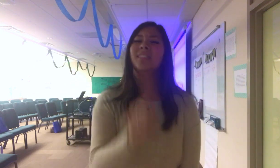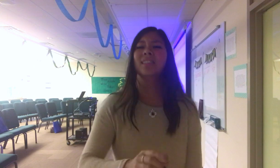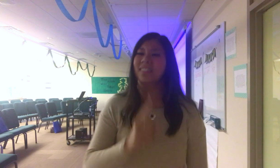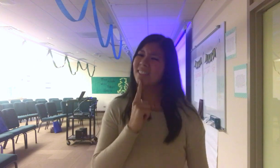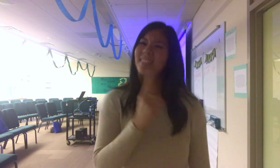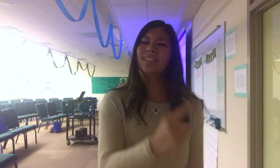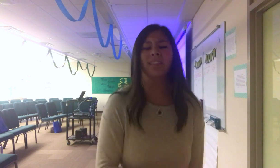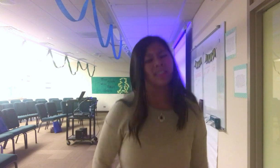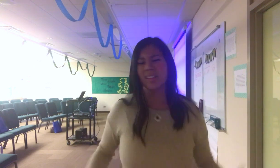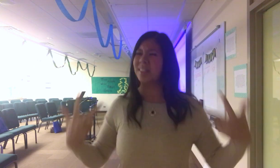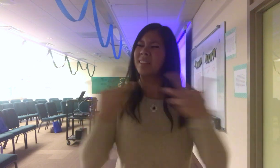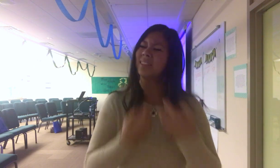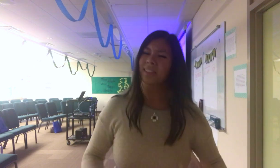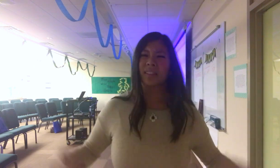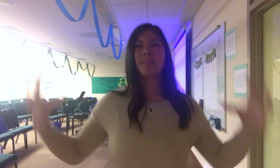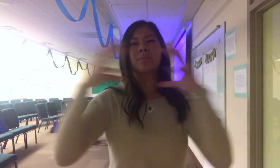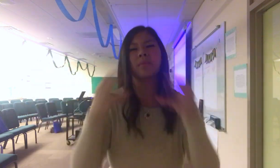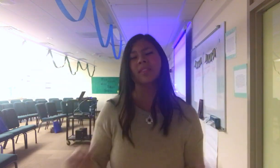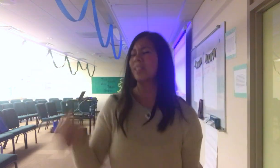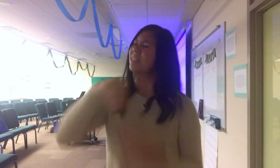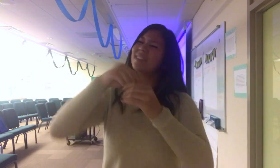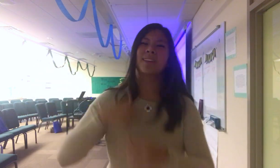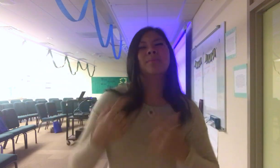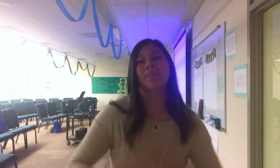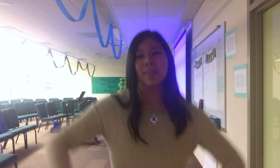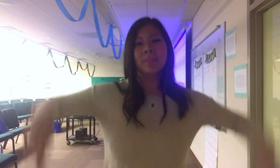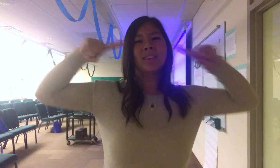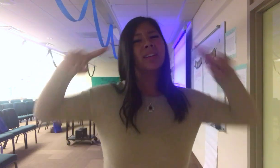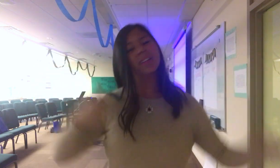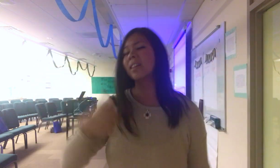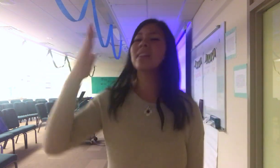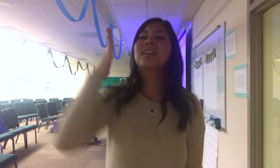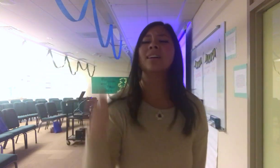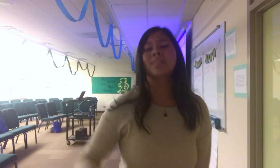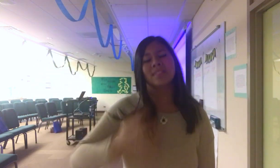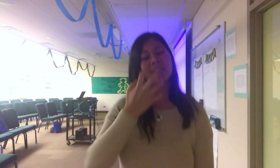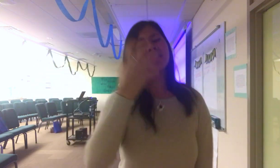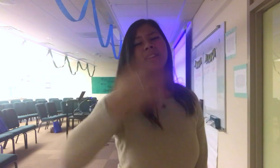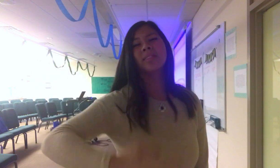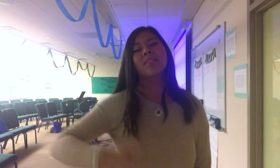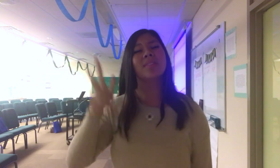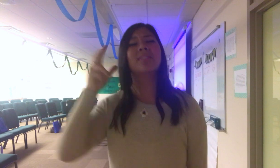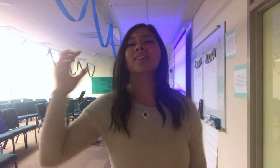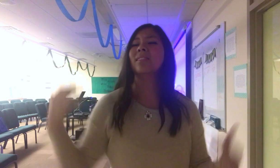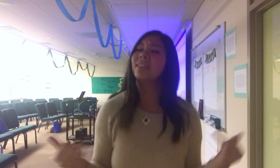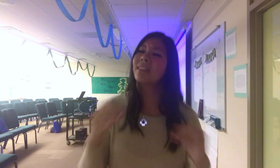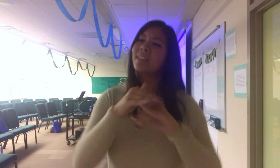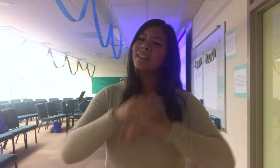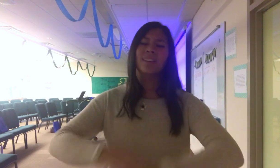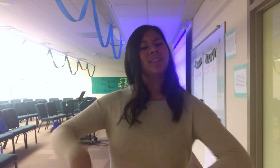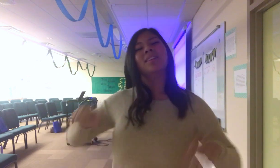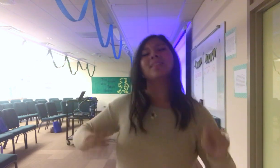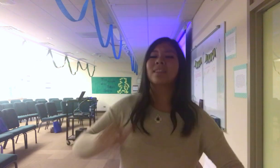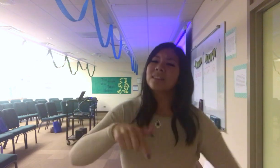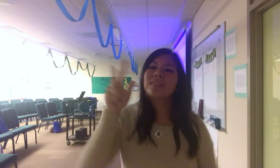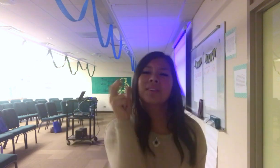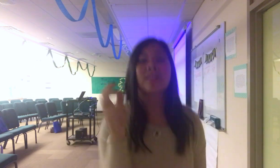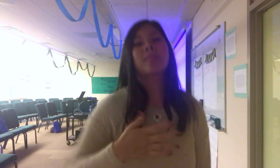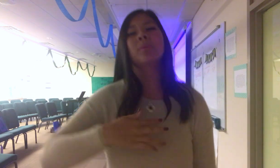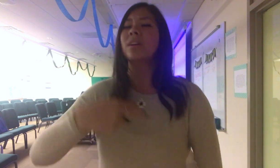didn't say Were wrecking balls inside my brain I will scream over loud tonight, can you hear my